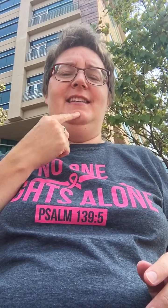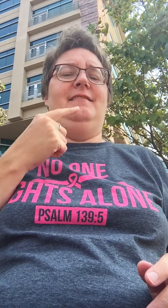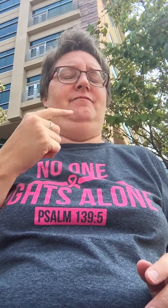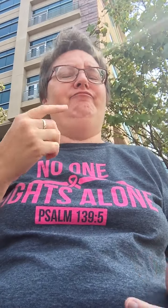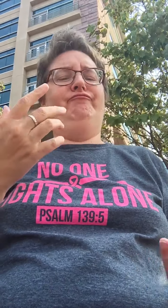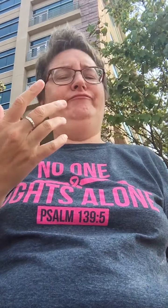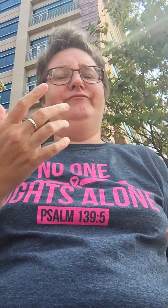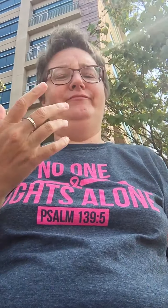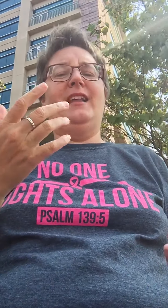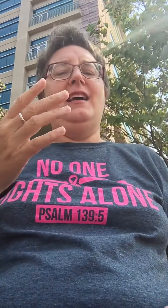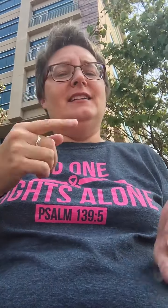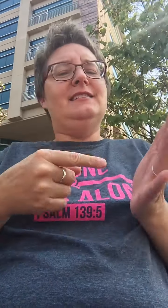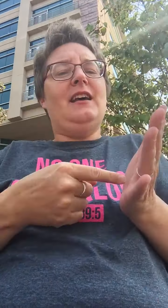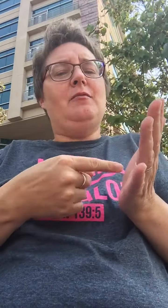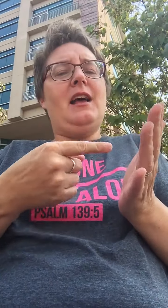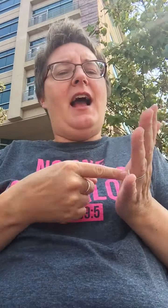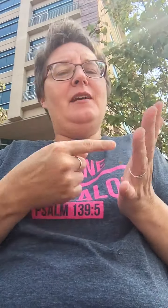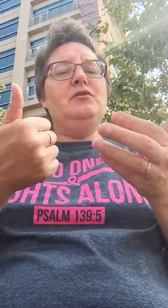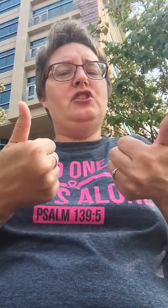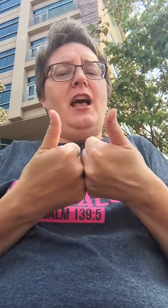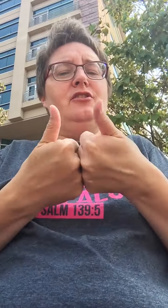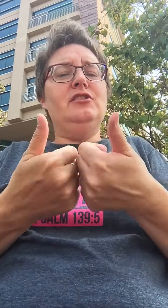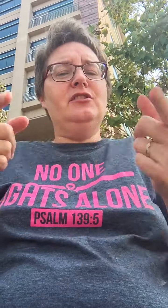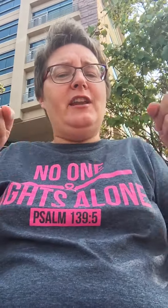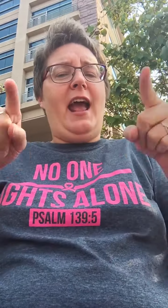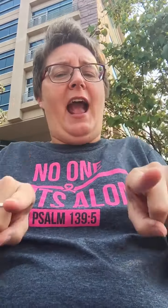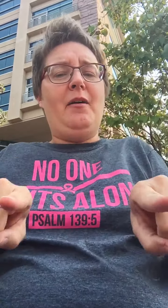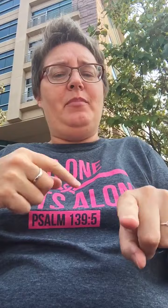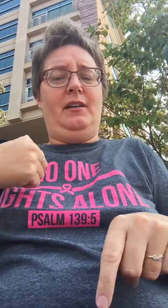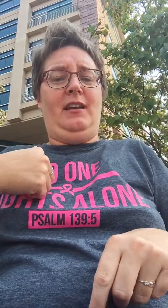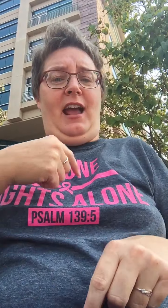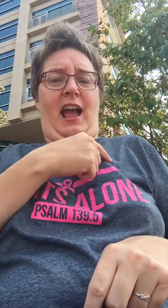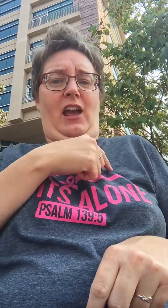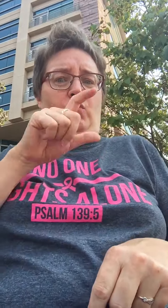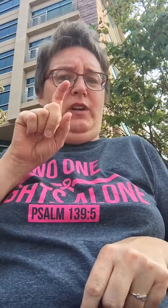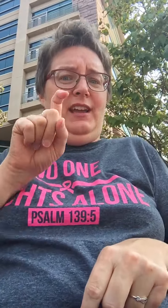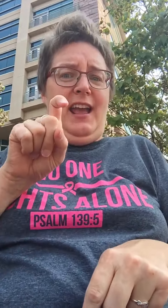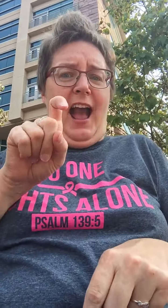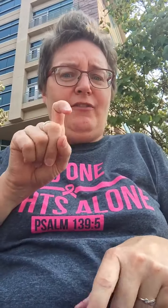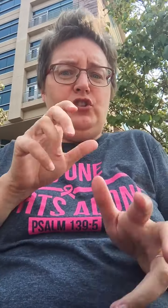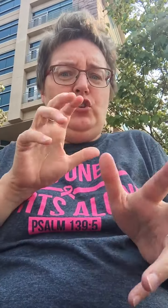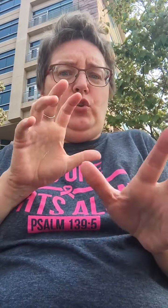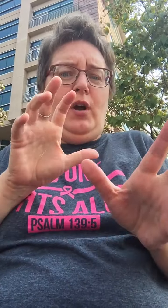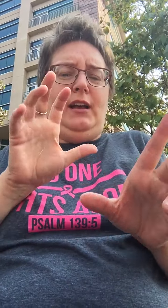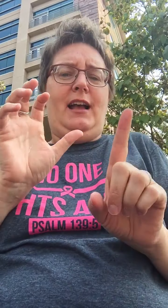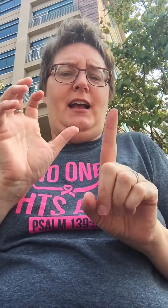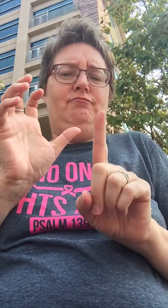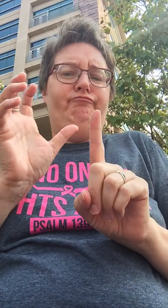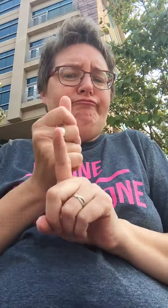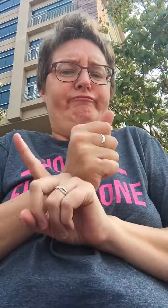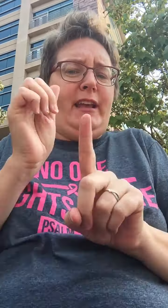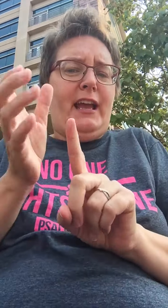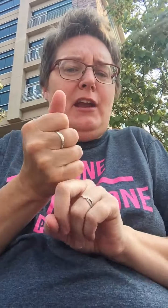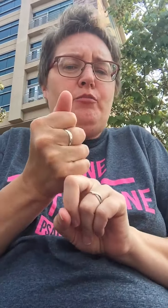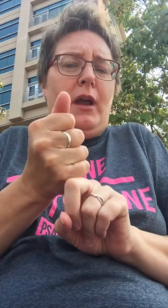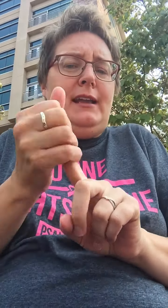sometimes challenges are going to happen. We have to embrace,